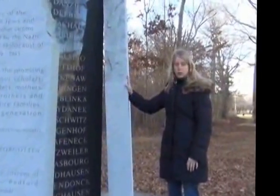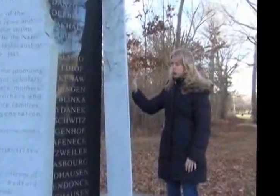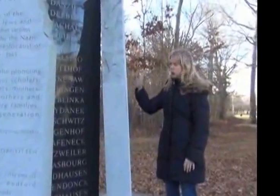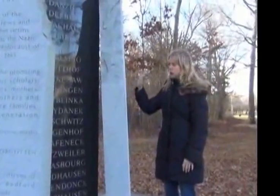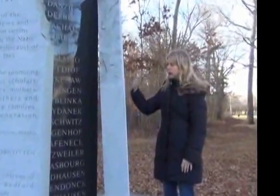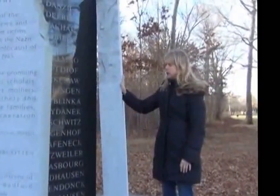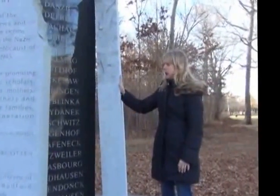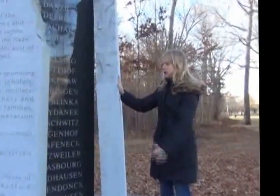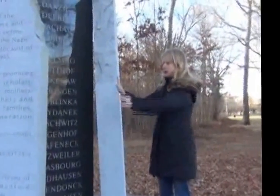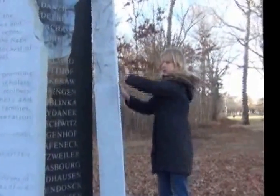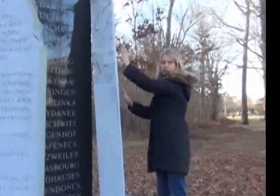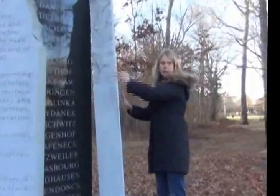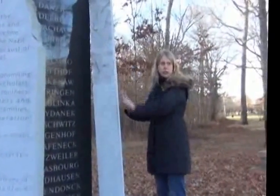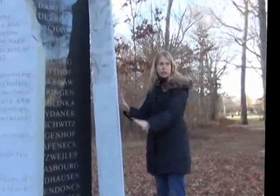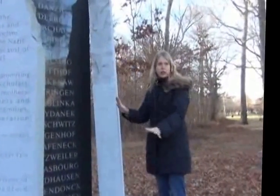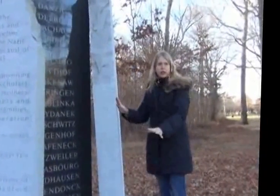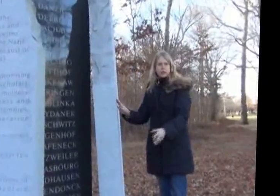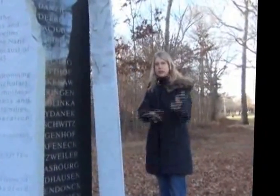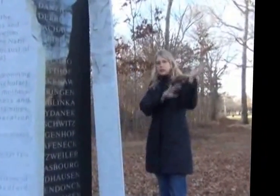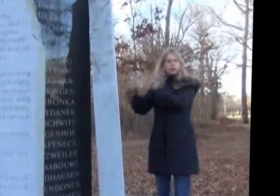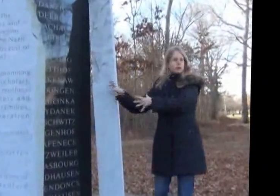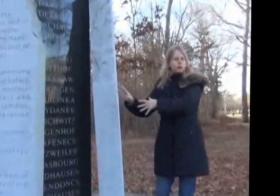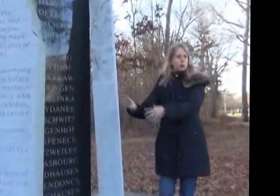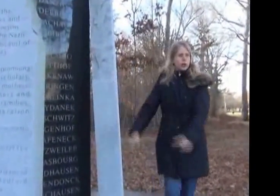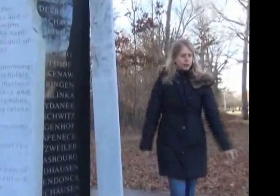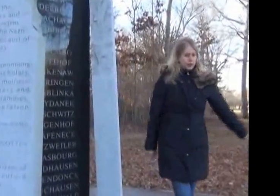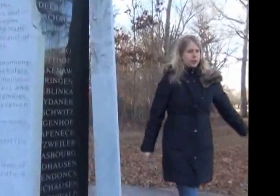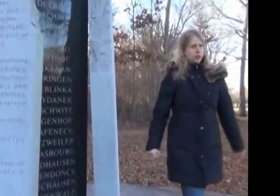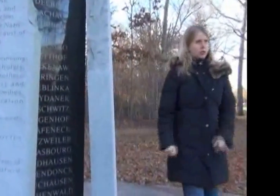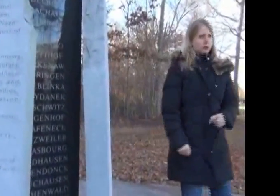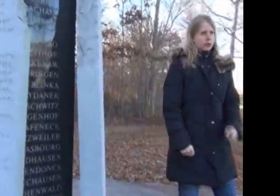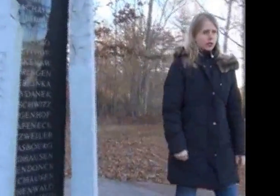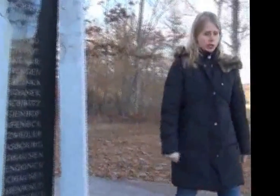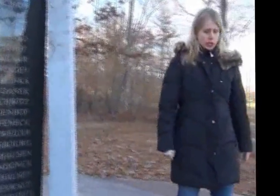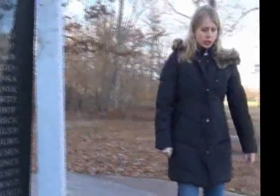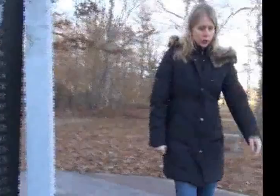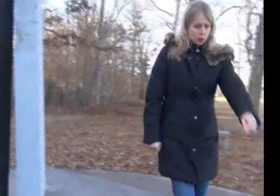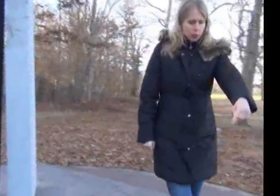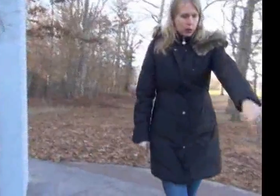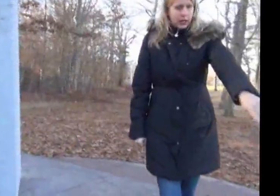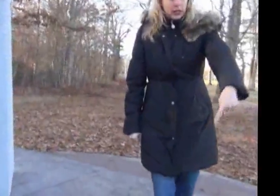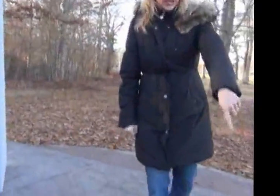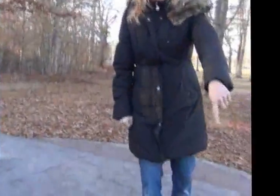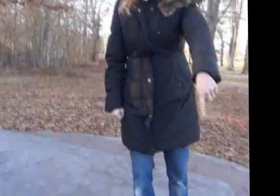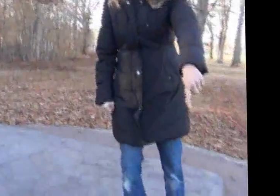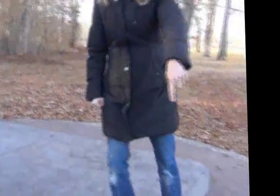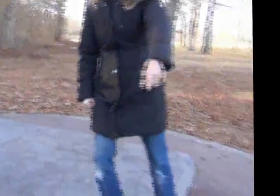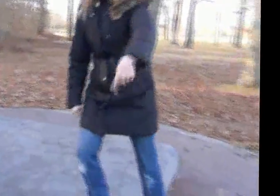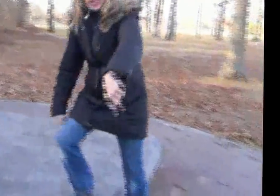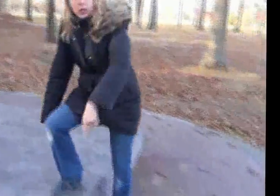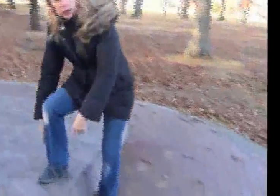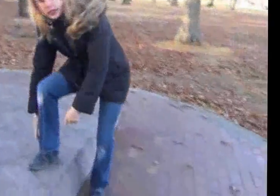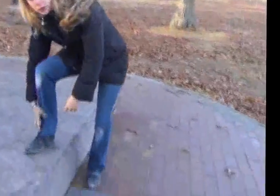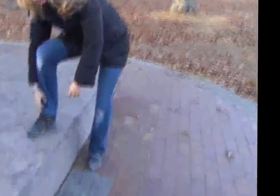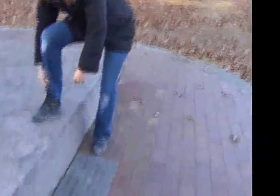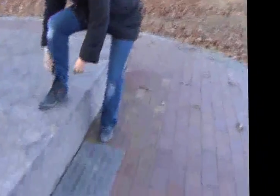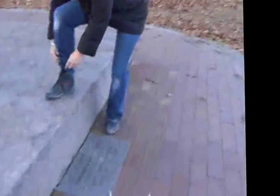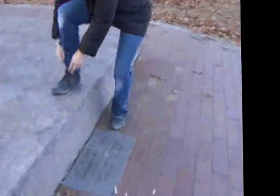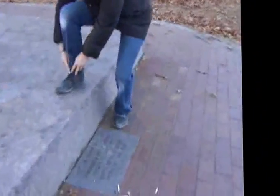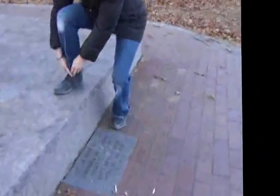but when Rex Monuments came and did all this, they said, we're giving that to you. The bricklayer who laid all these bricks is a